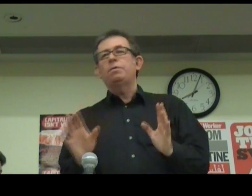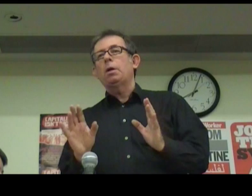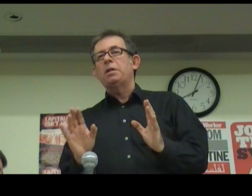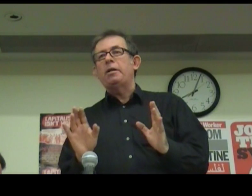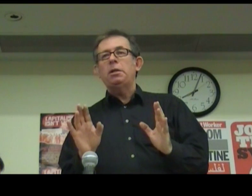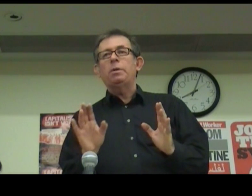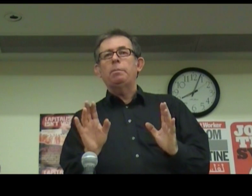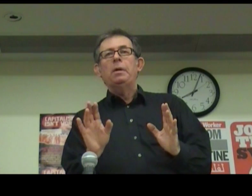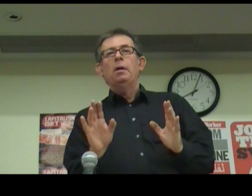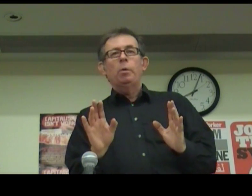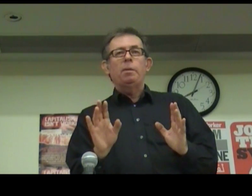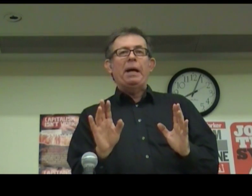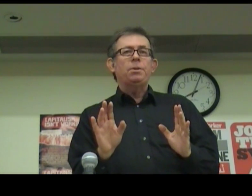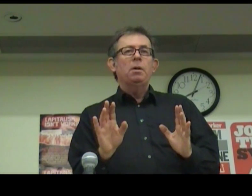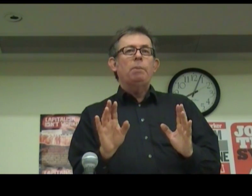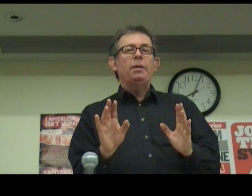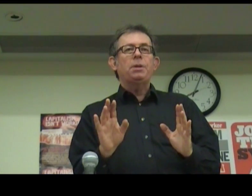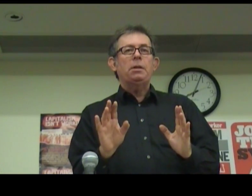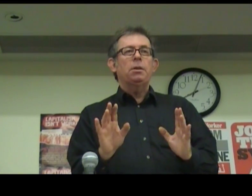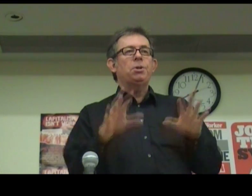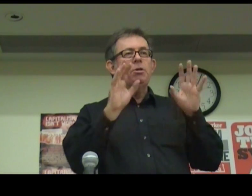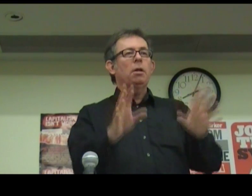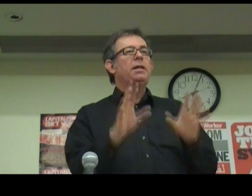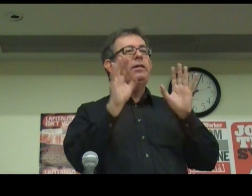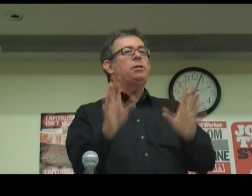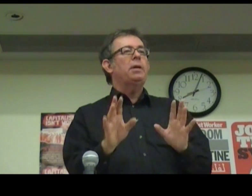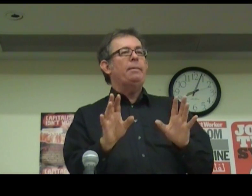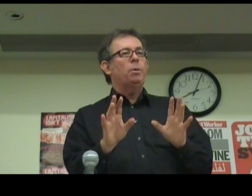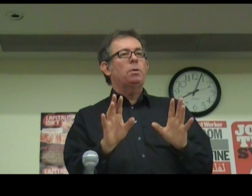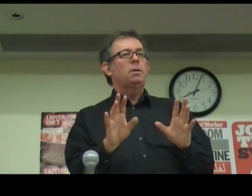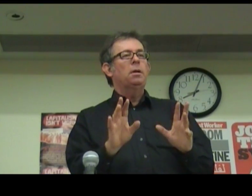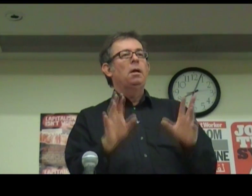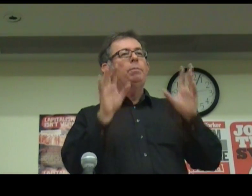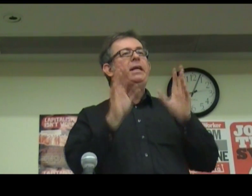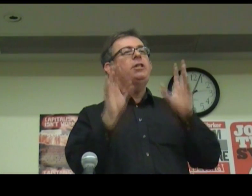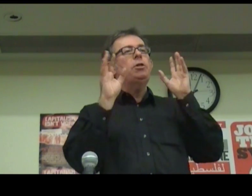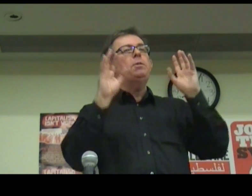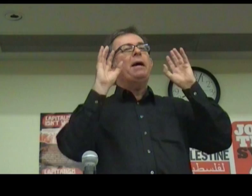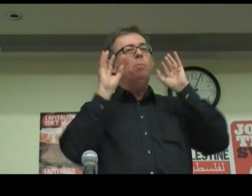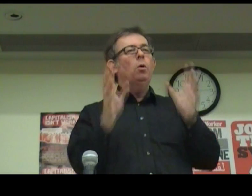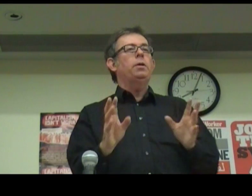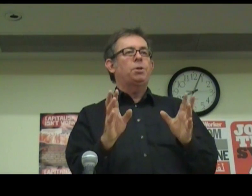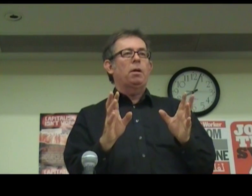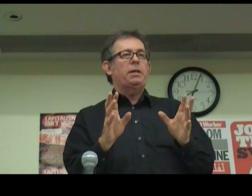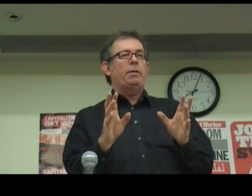of solidarity with the Palestinians. So solidarity is really important. But the issue is about more than solidarity.